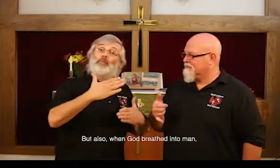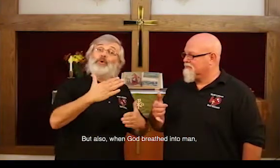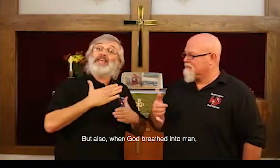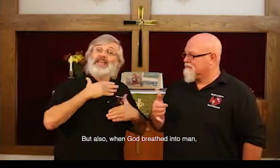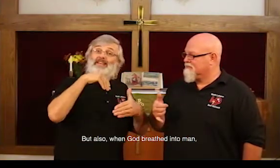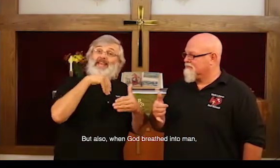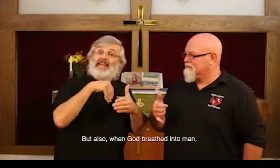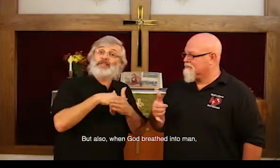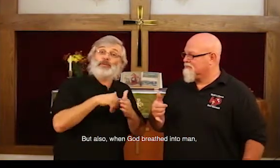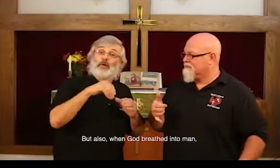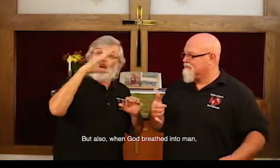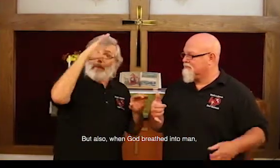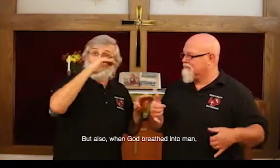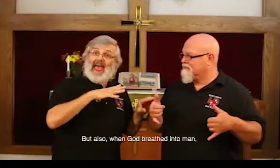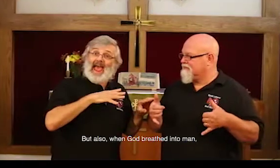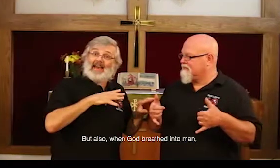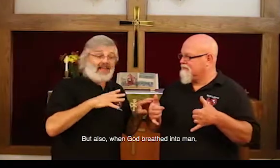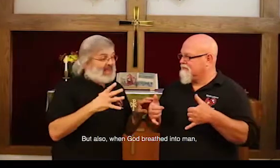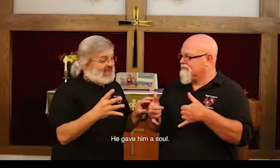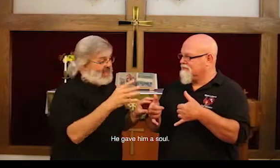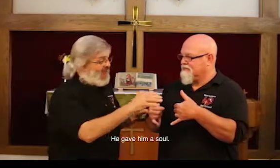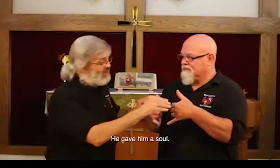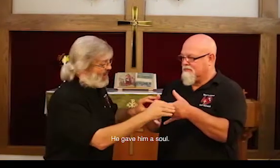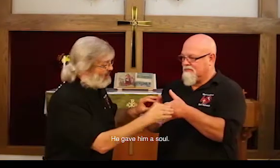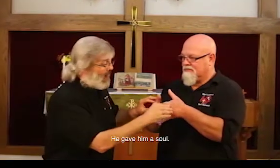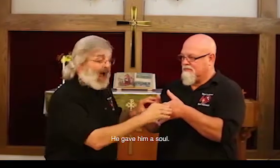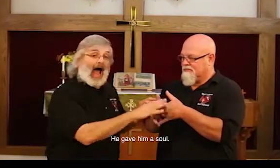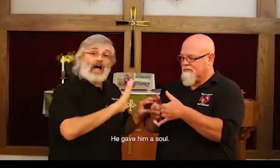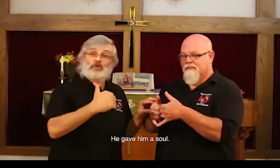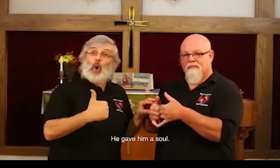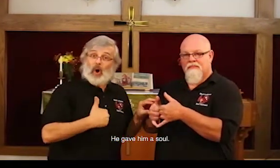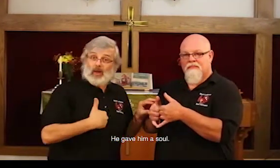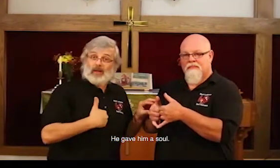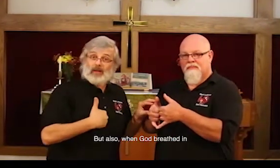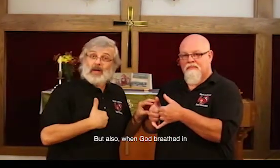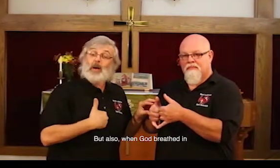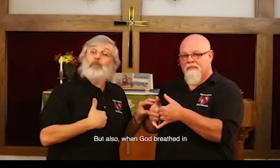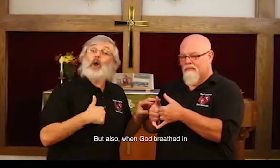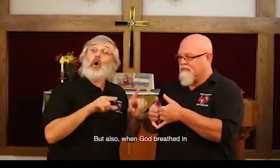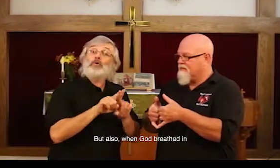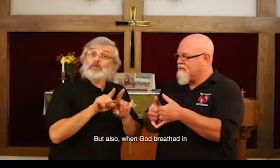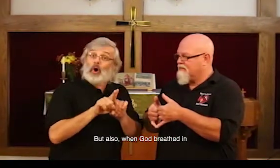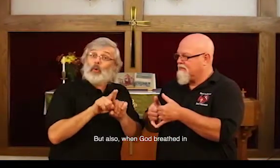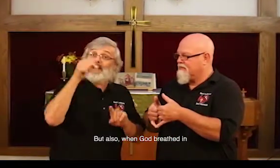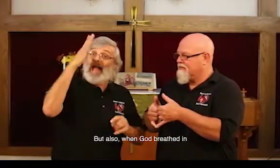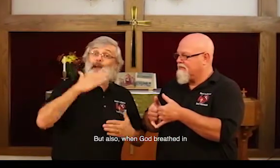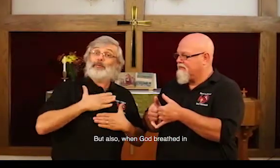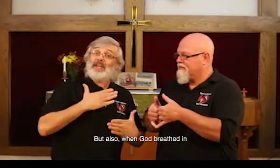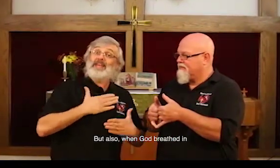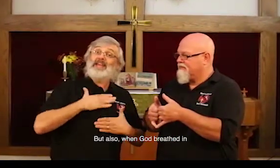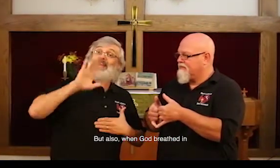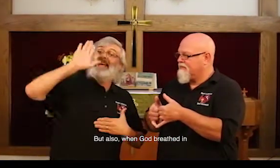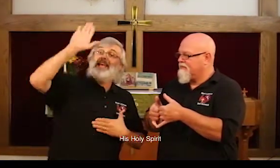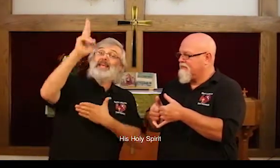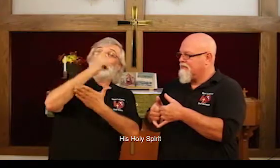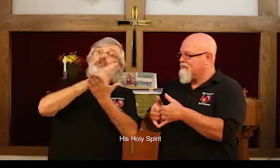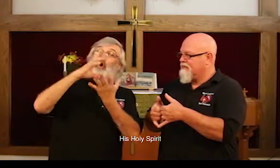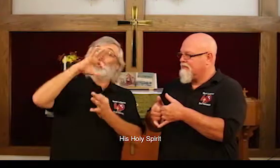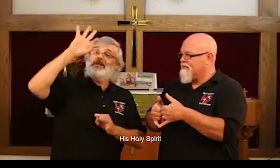breathed into man, he gave him a soul, but also when God breathed in his Holy